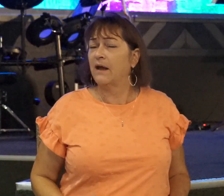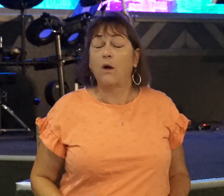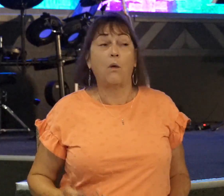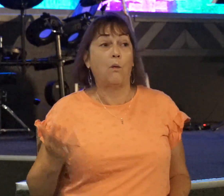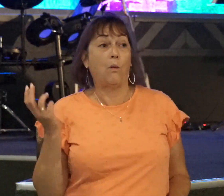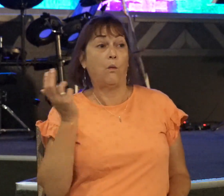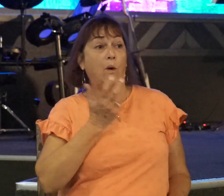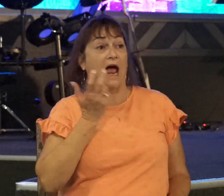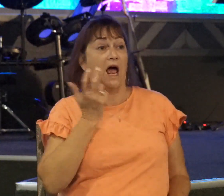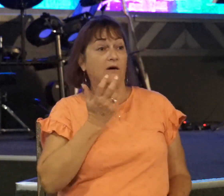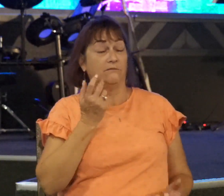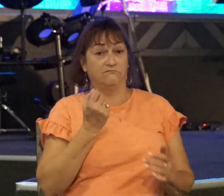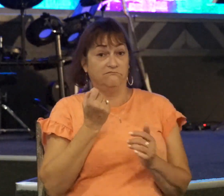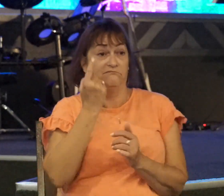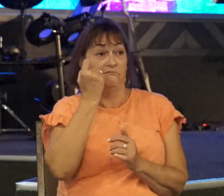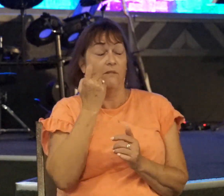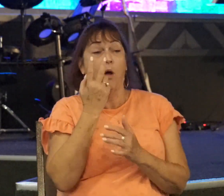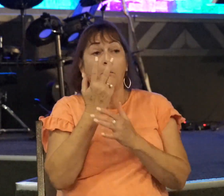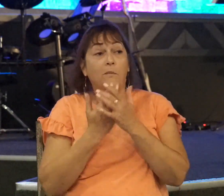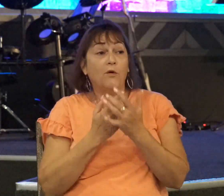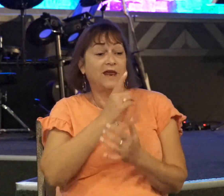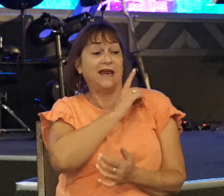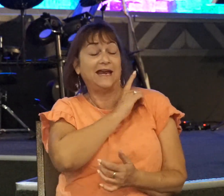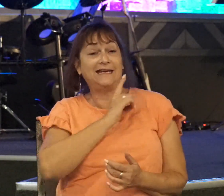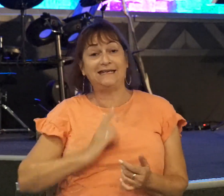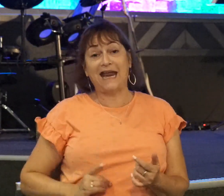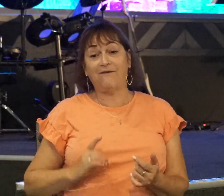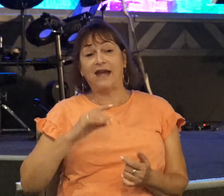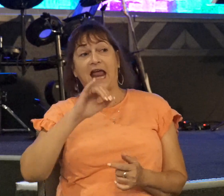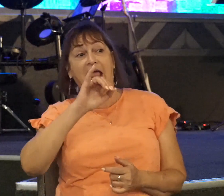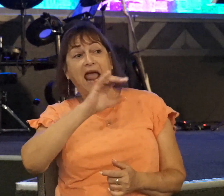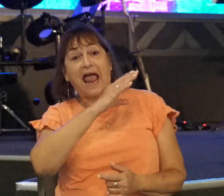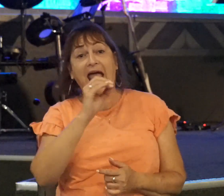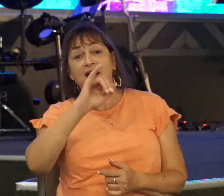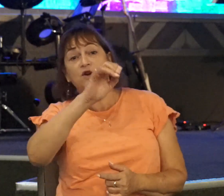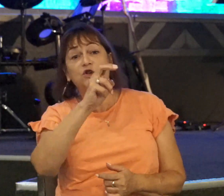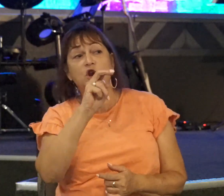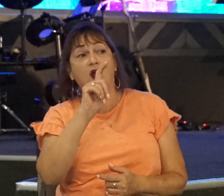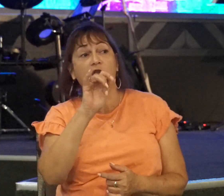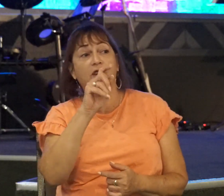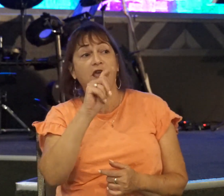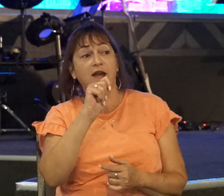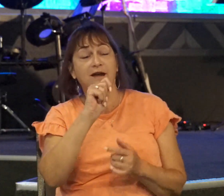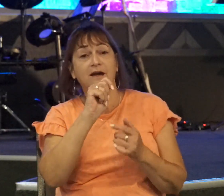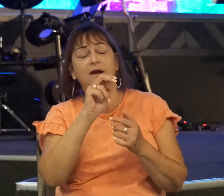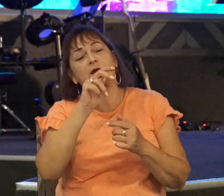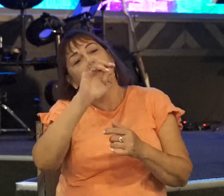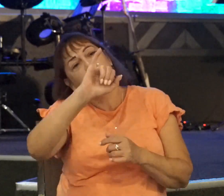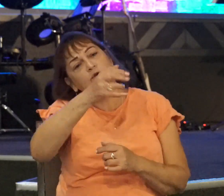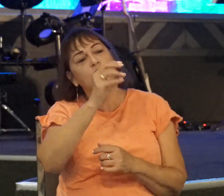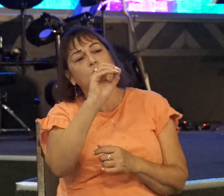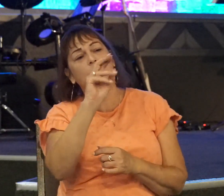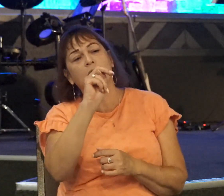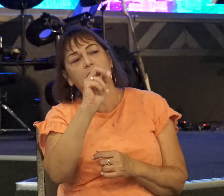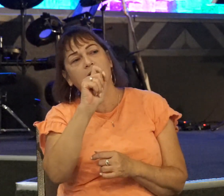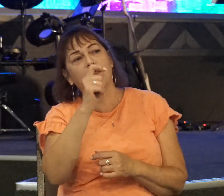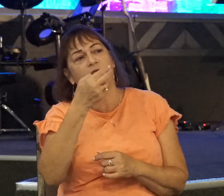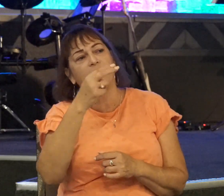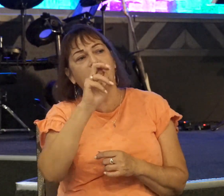You see, both David and Jonathan knew who their God was. They knew